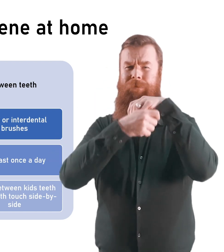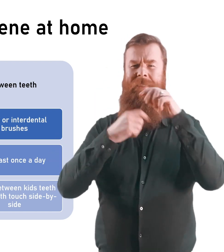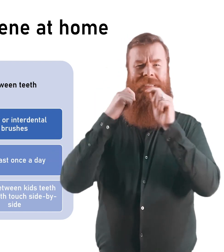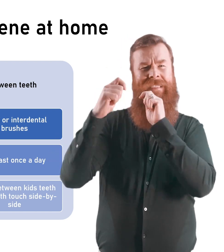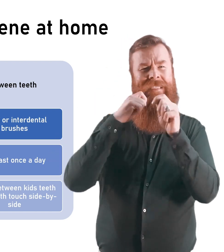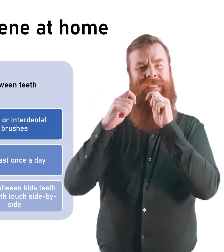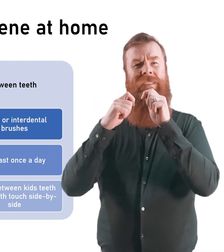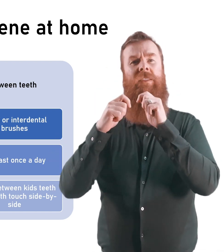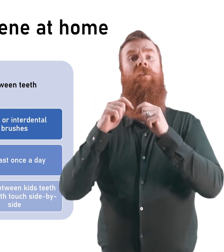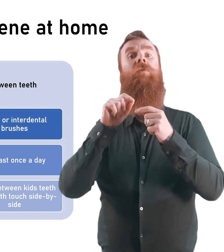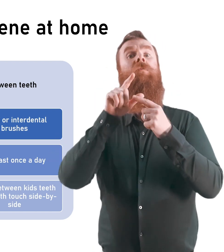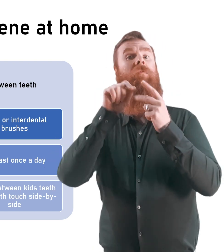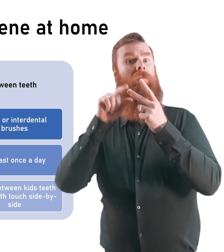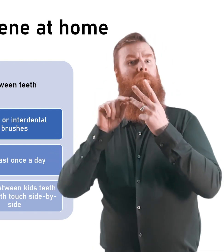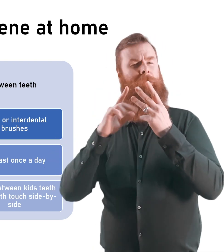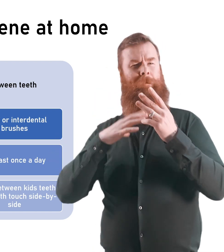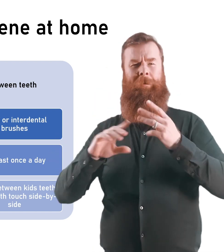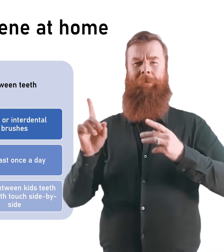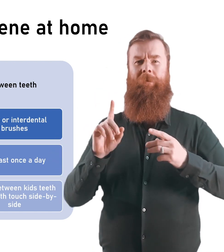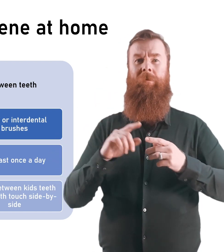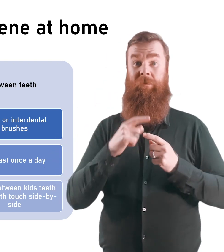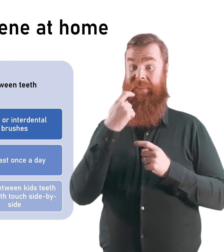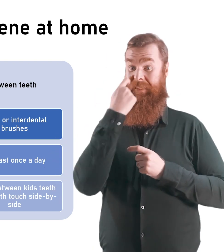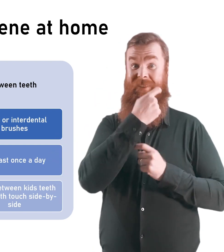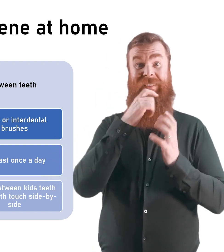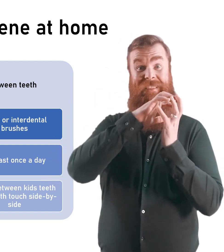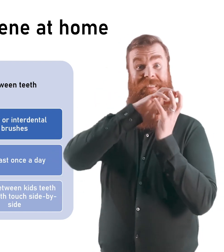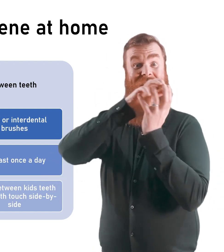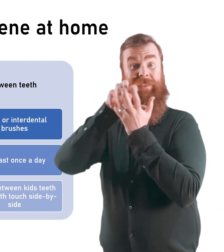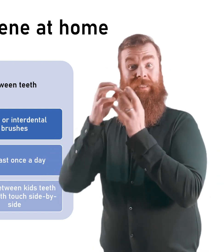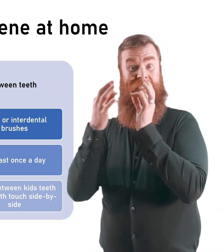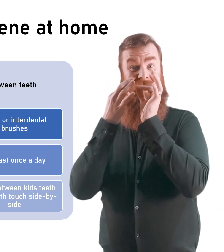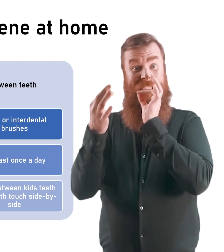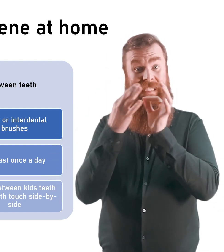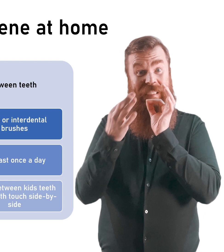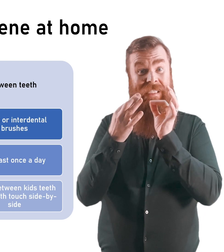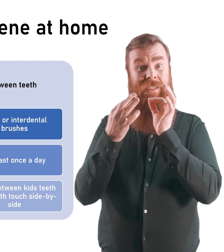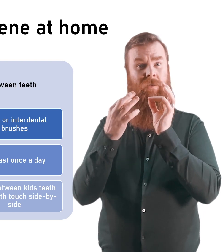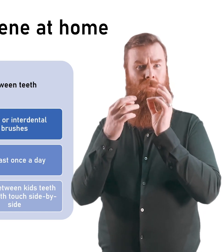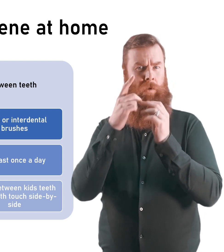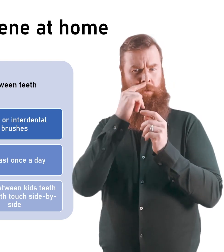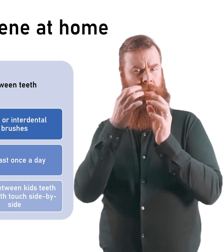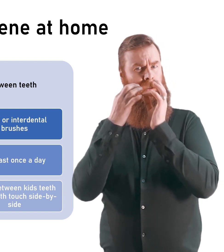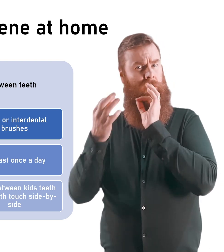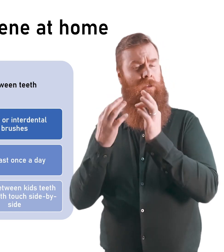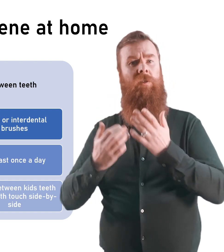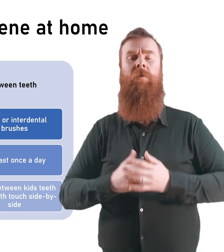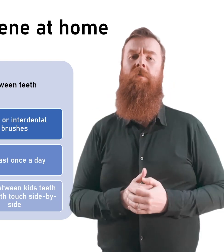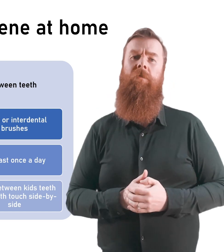Common options to clean these surfaces include flossing and using interdental brushes.